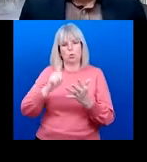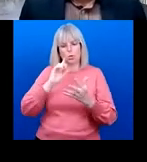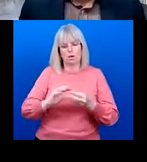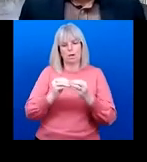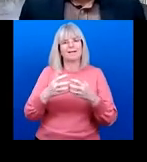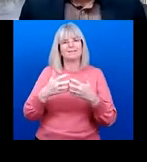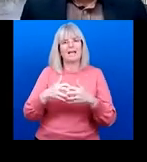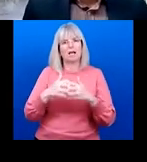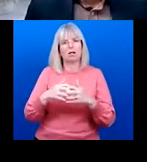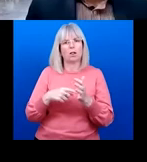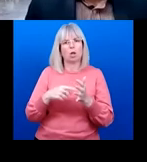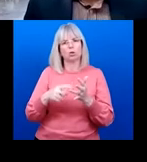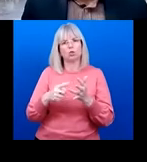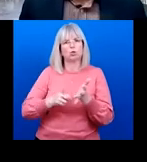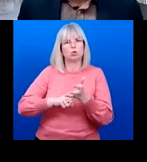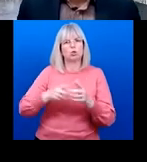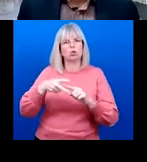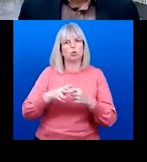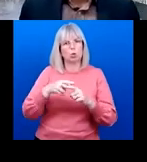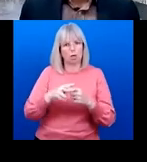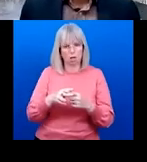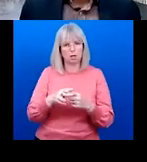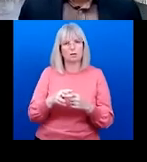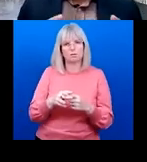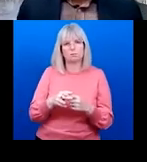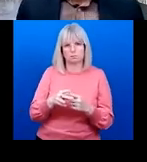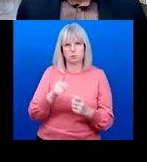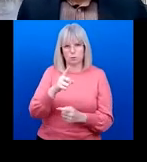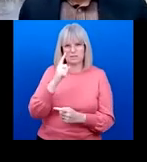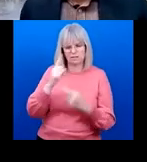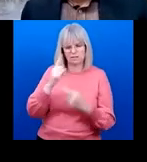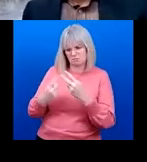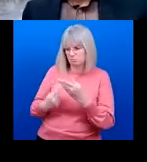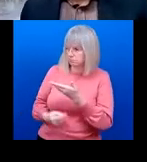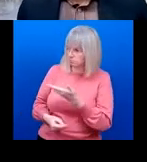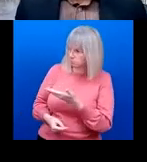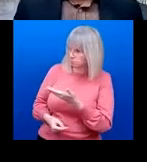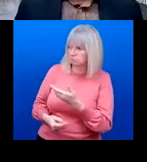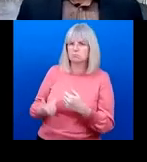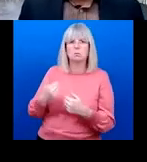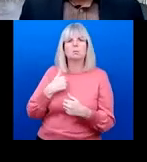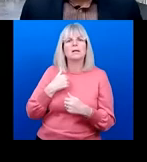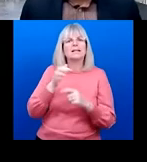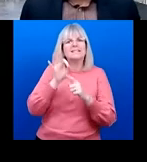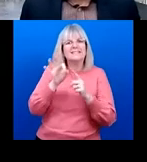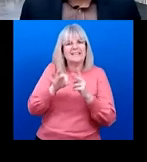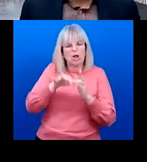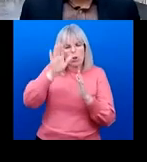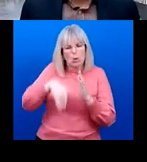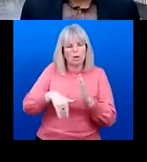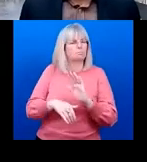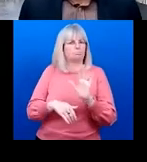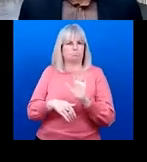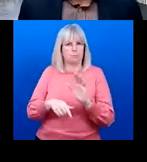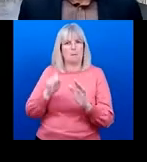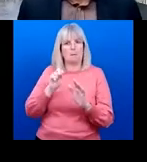the recommendations that you see on the left of screen. Alakos won't go through all of these in detail, but amongst others, this includes